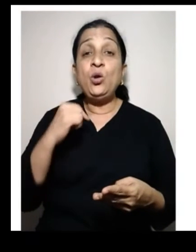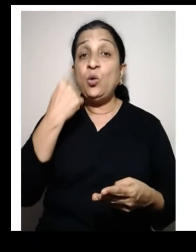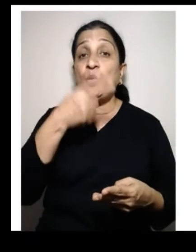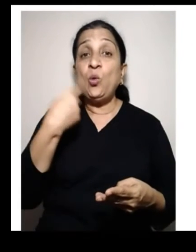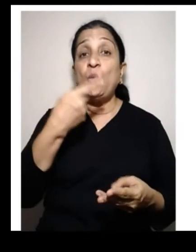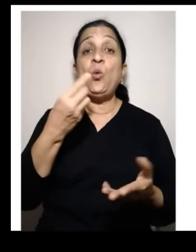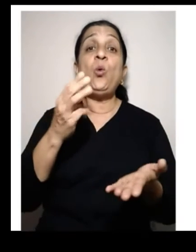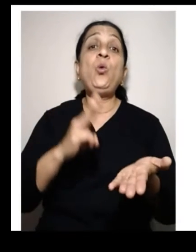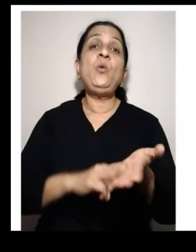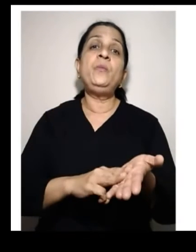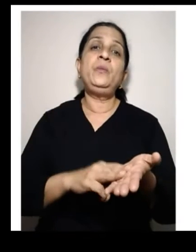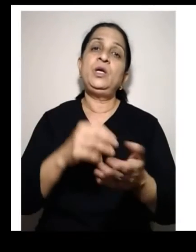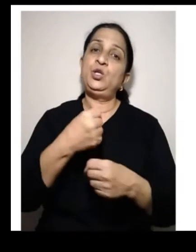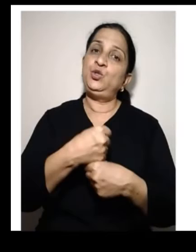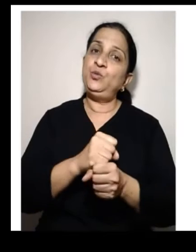For whom to produce?